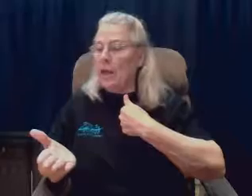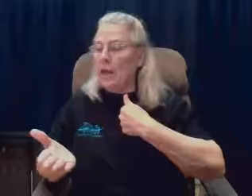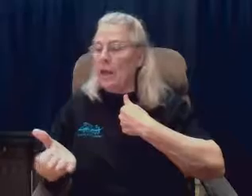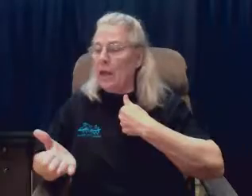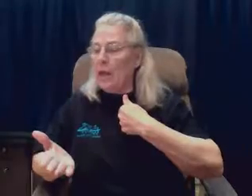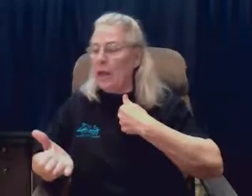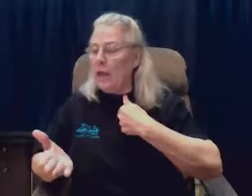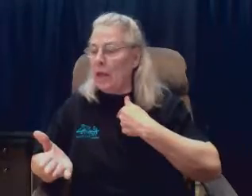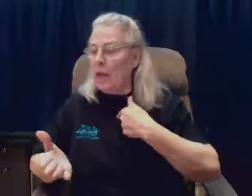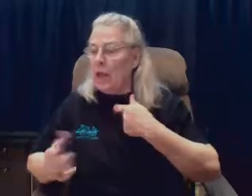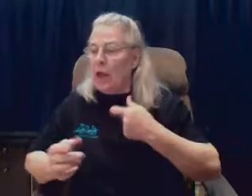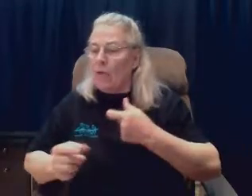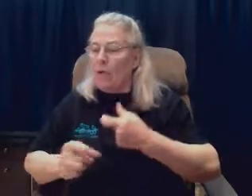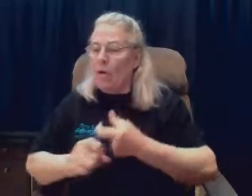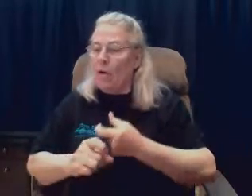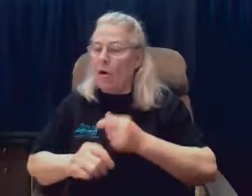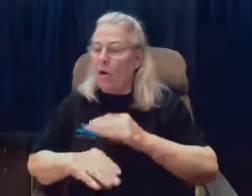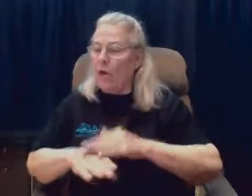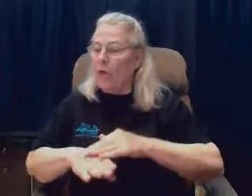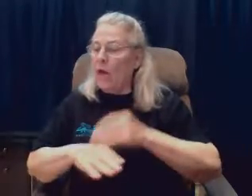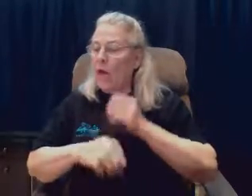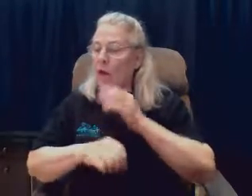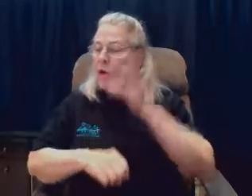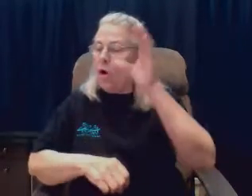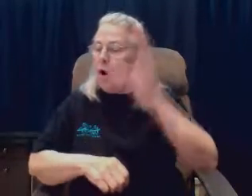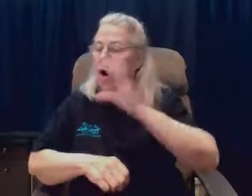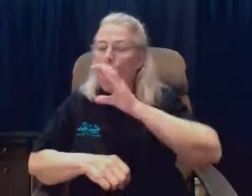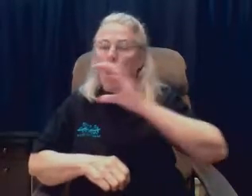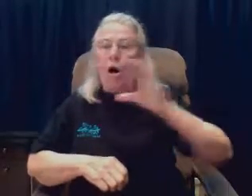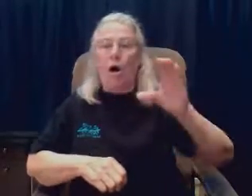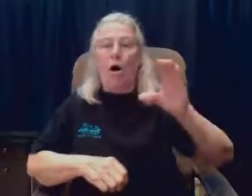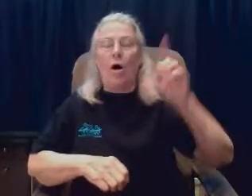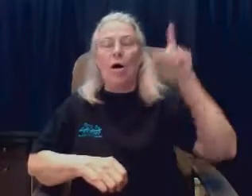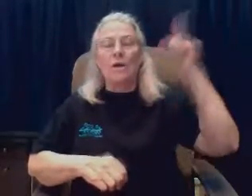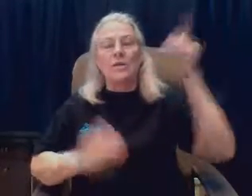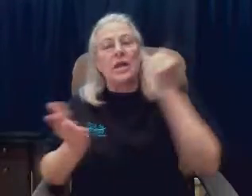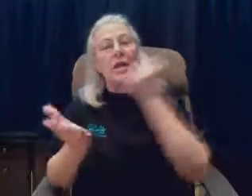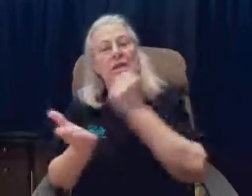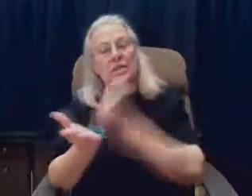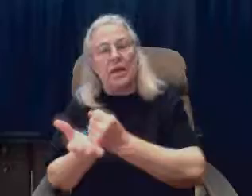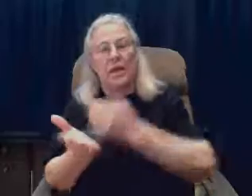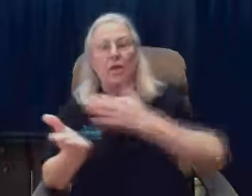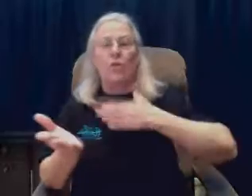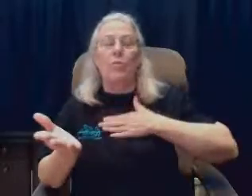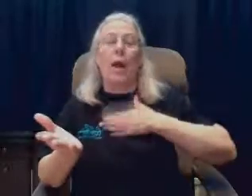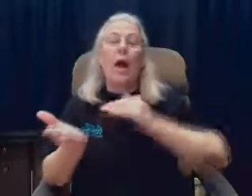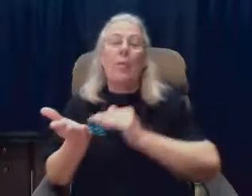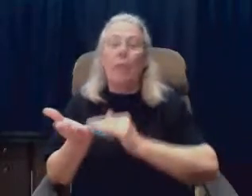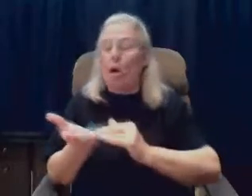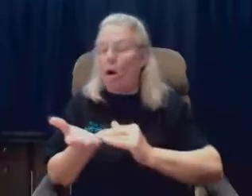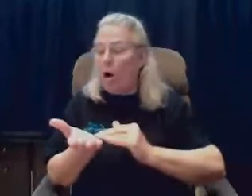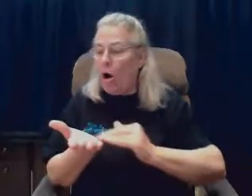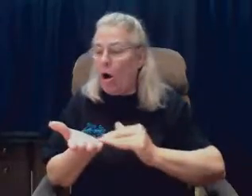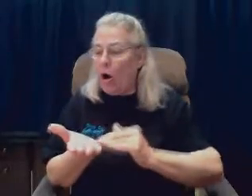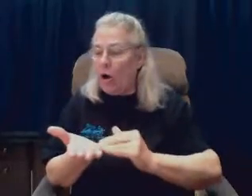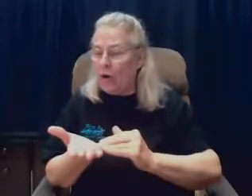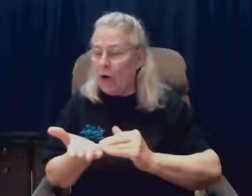From the cross He sealed my pardon